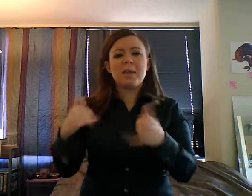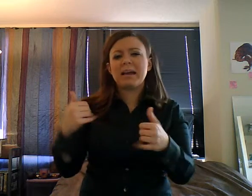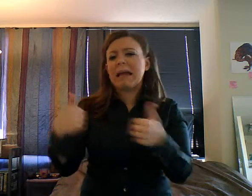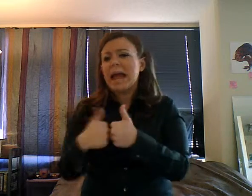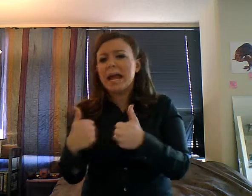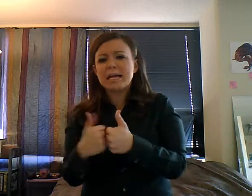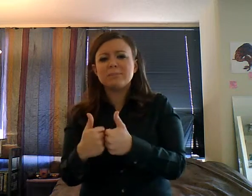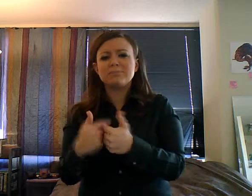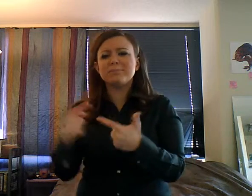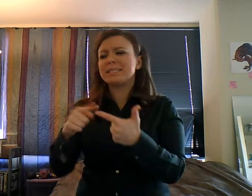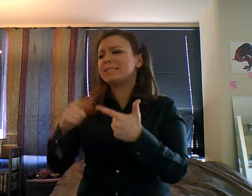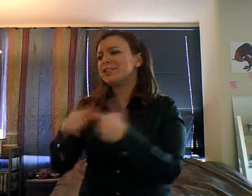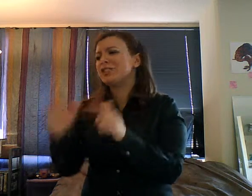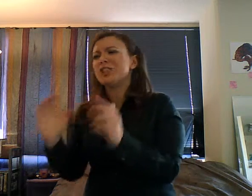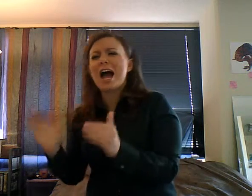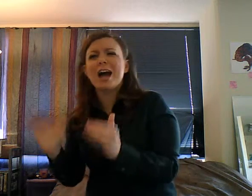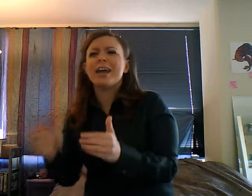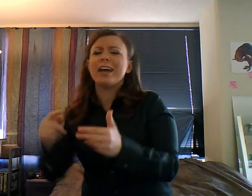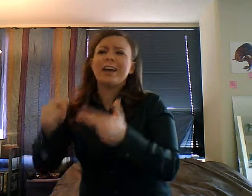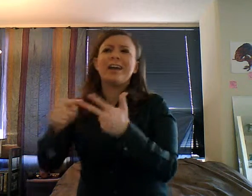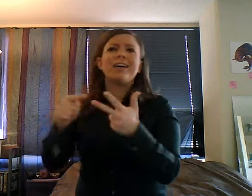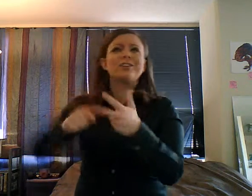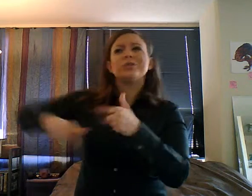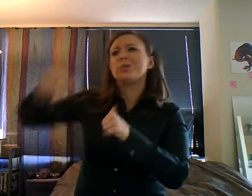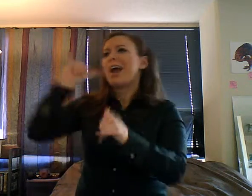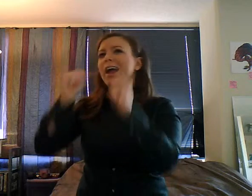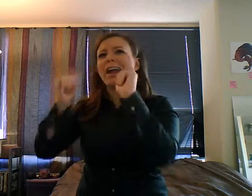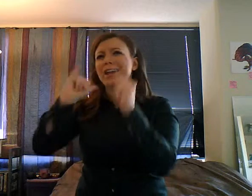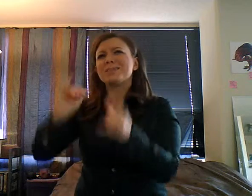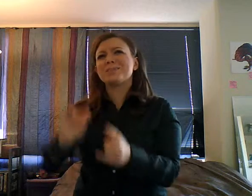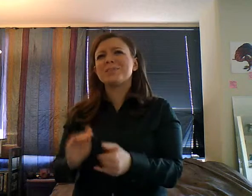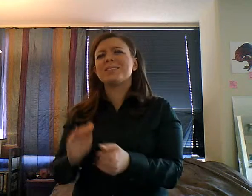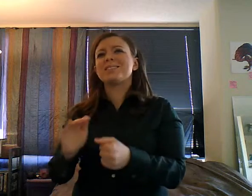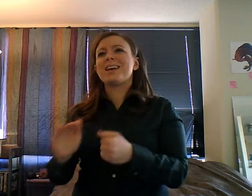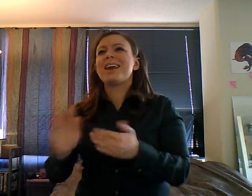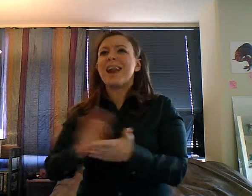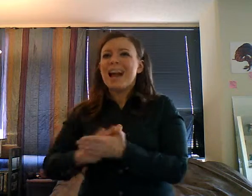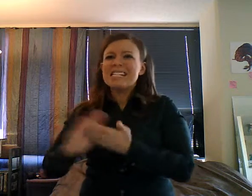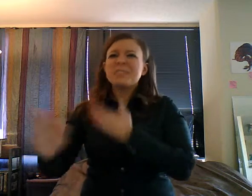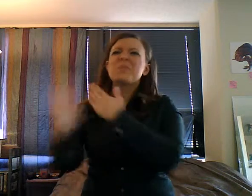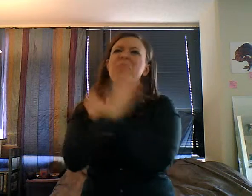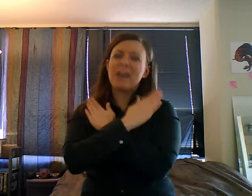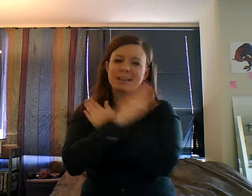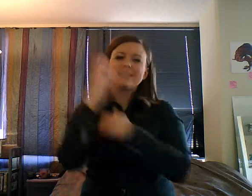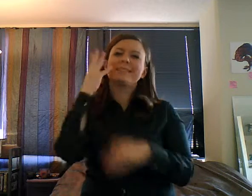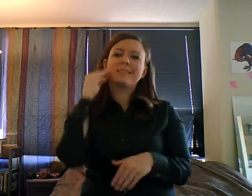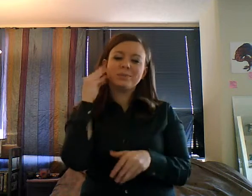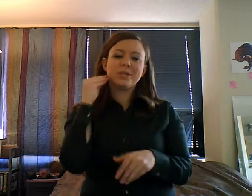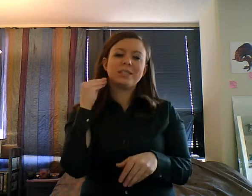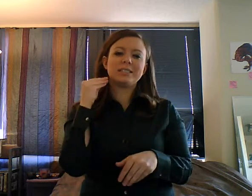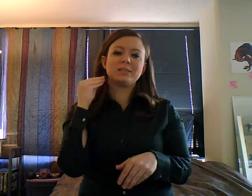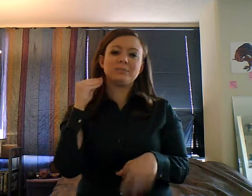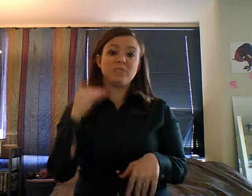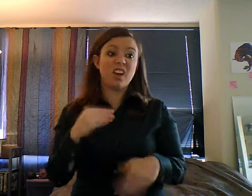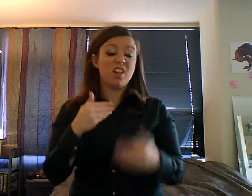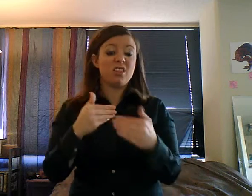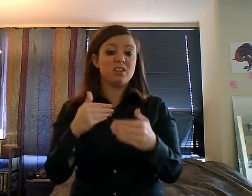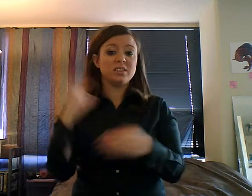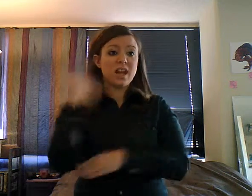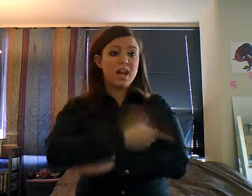I was thinking we would live, like, 6 or 7 in the morning, but everyone else was talking about 9, 9.30. And I'm thinking, we leave. At that time, we're never going